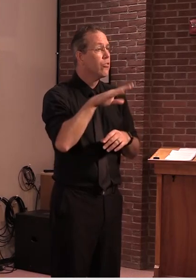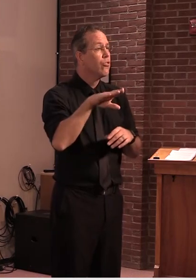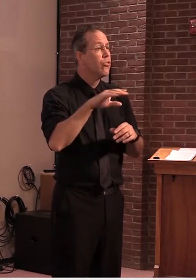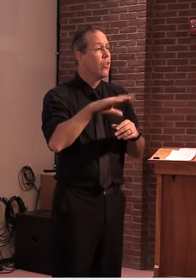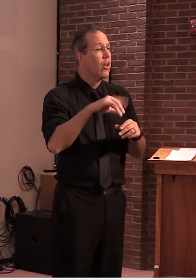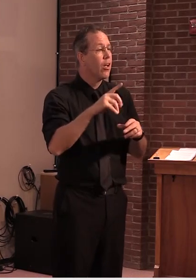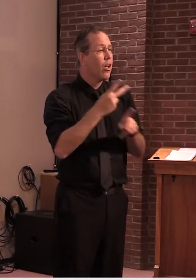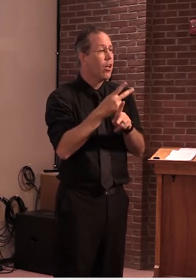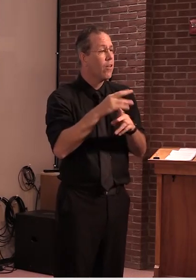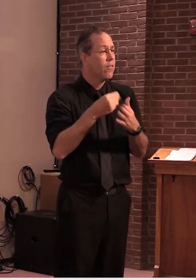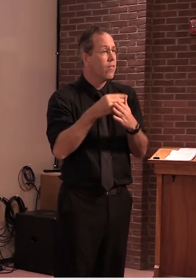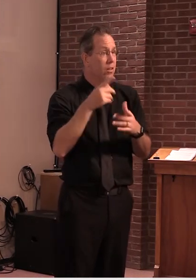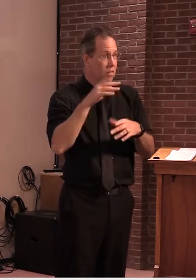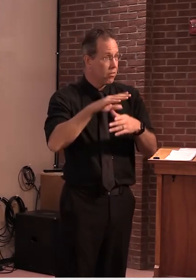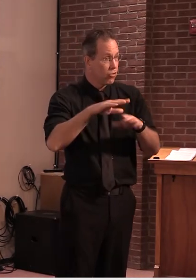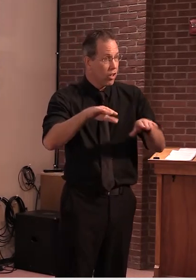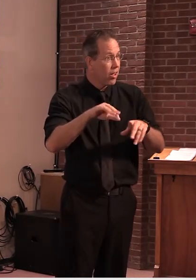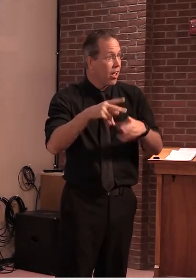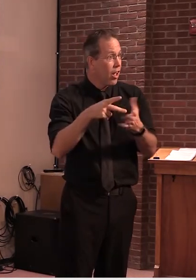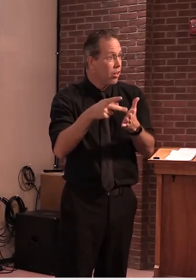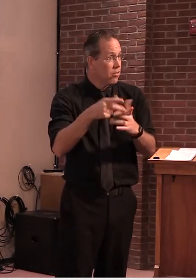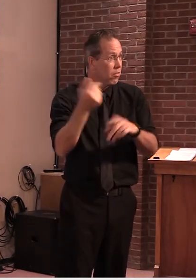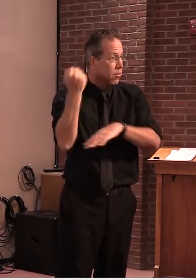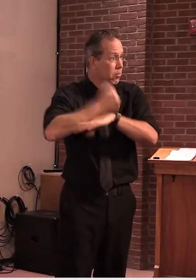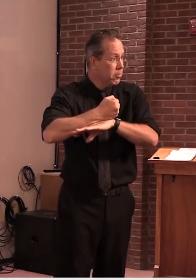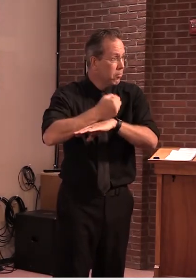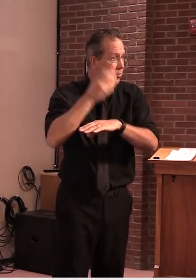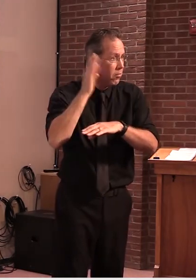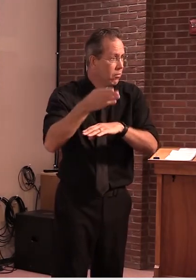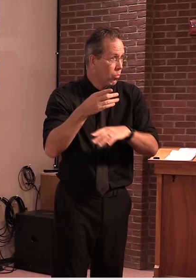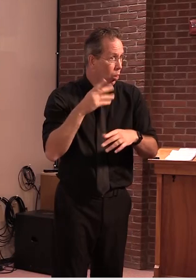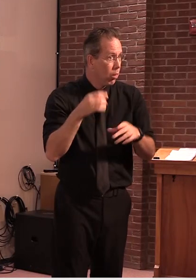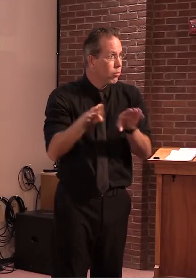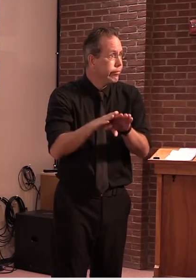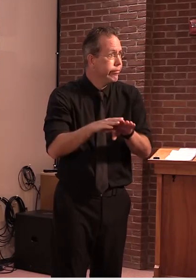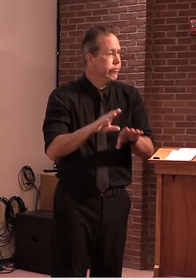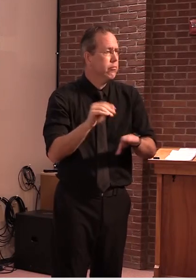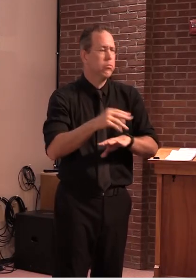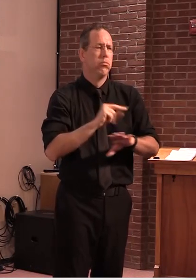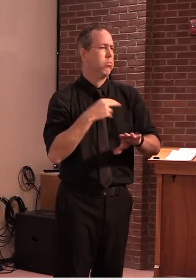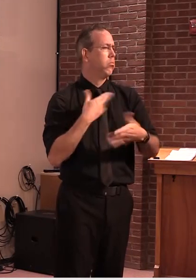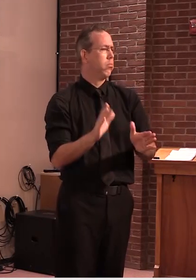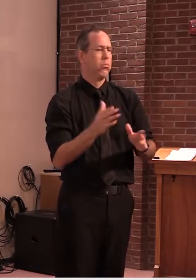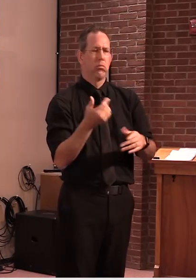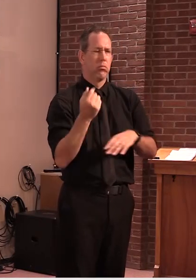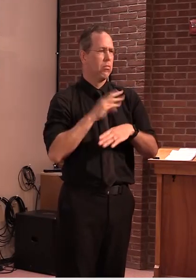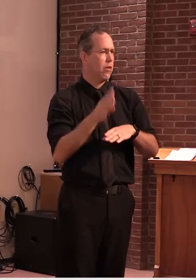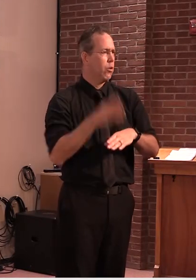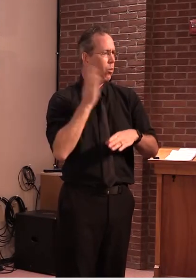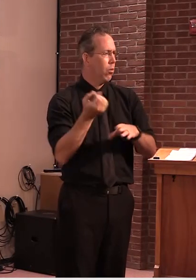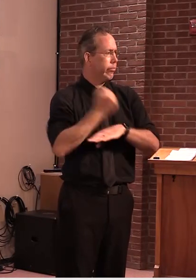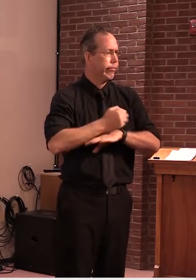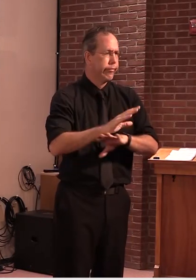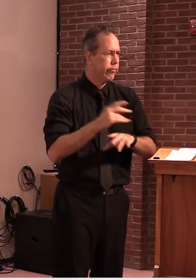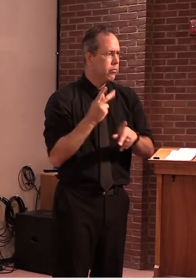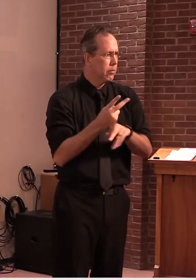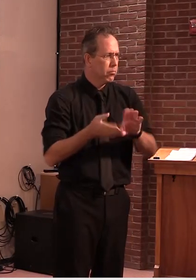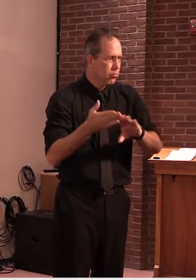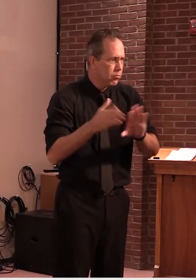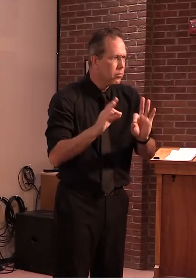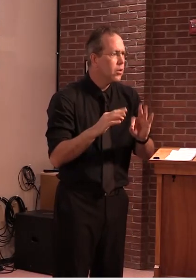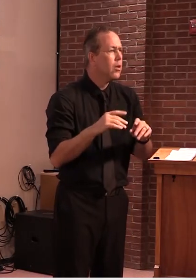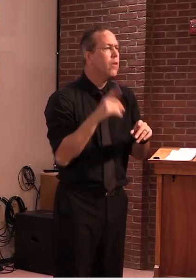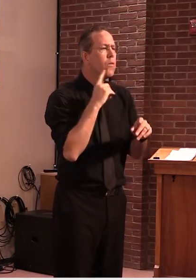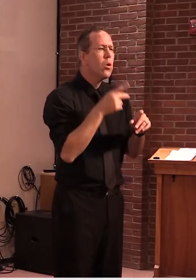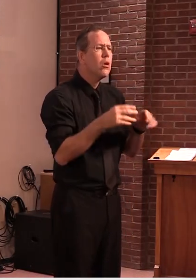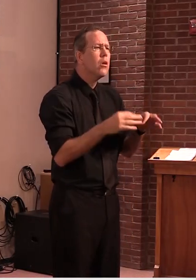pandemic. In fact, we established two programs, which were the essential programs and sent the essential persons